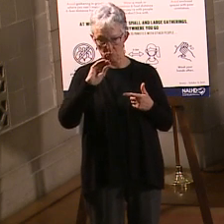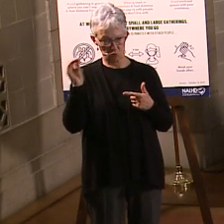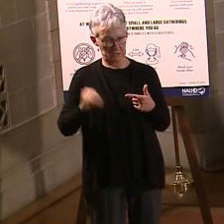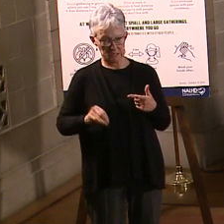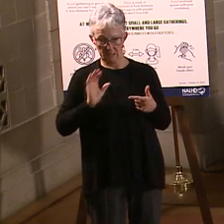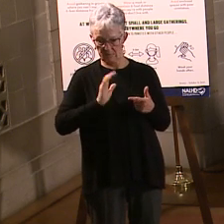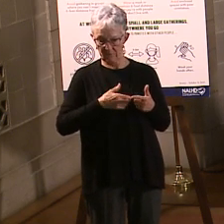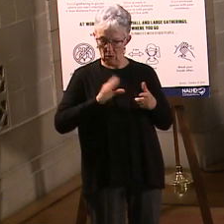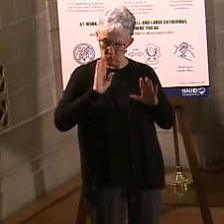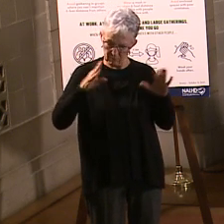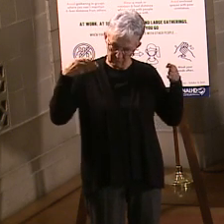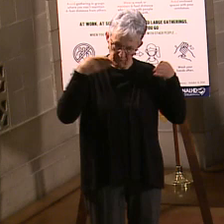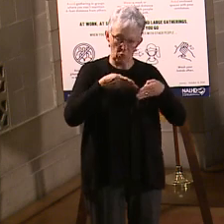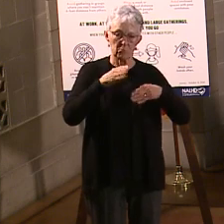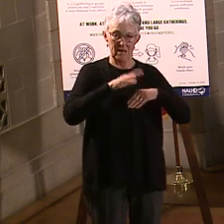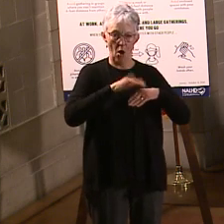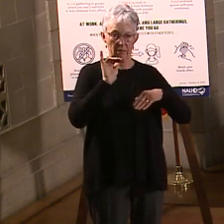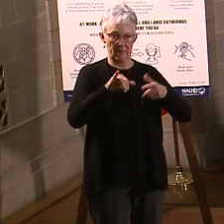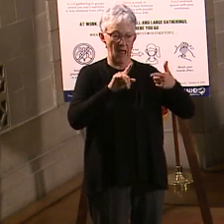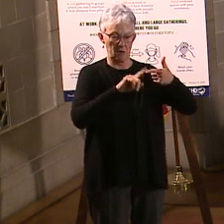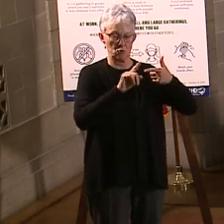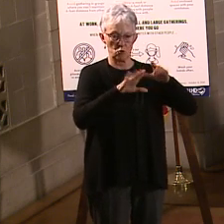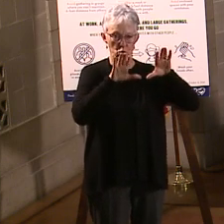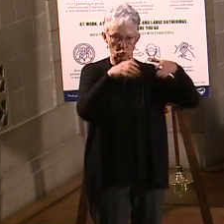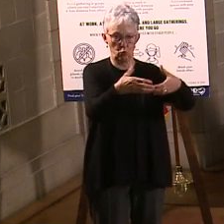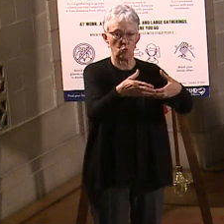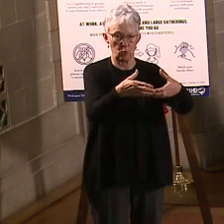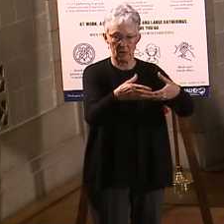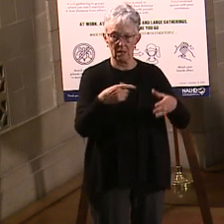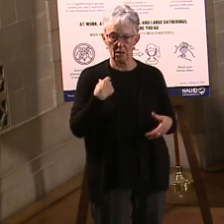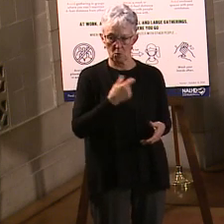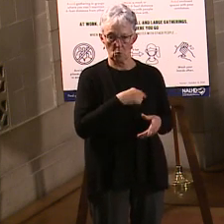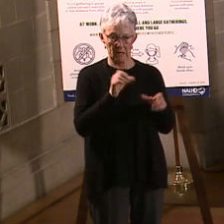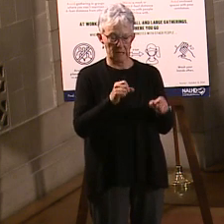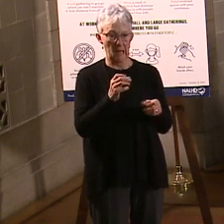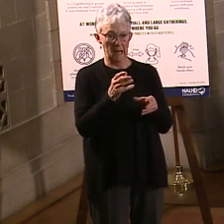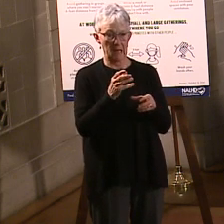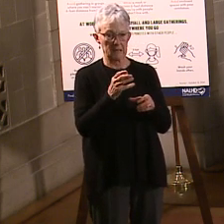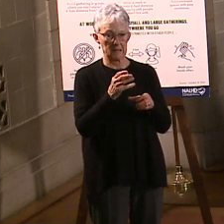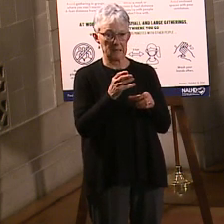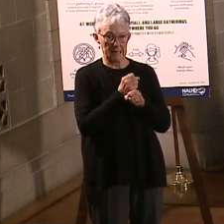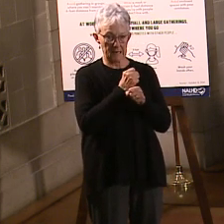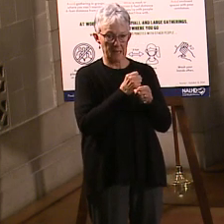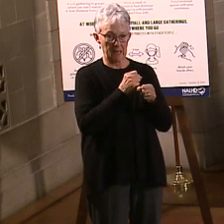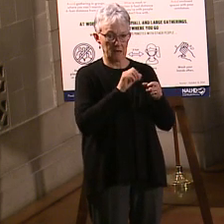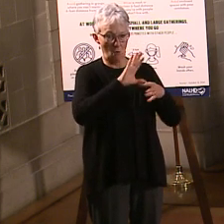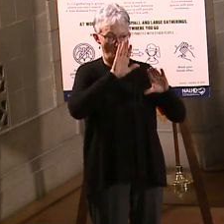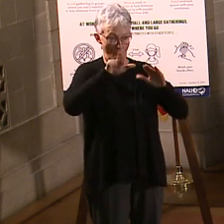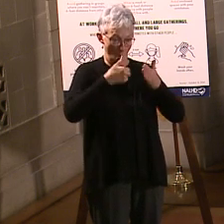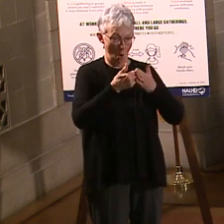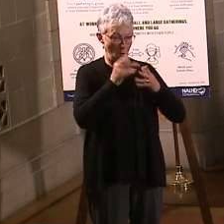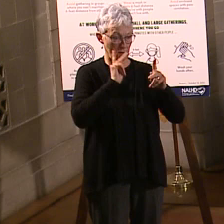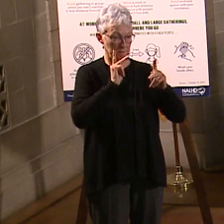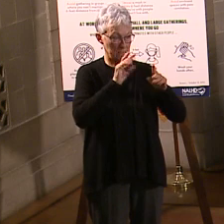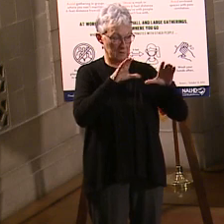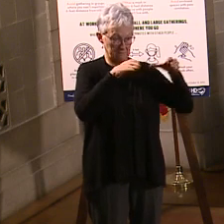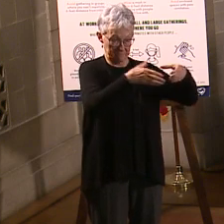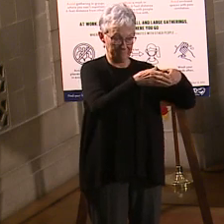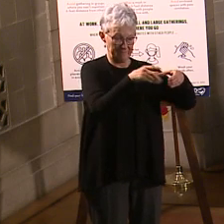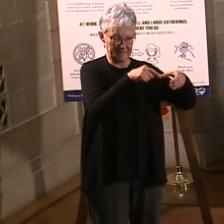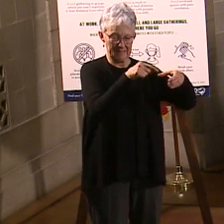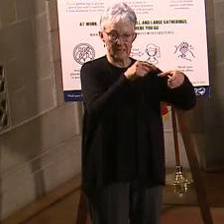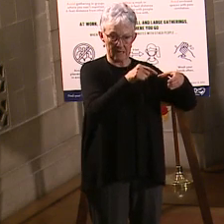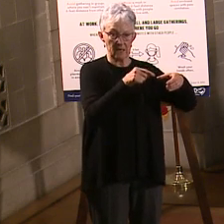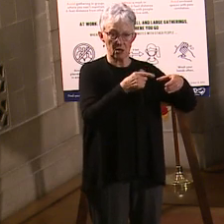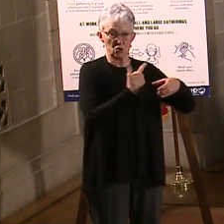in our local health department. So hopefully that will help us get through that phase faster, but we're not going to be changing the plan itself. We're still going to be focused on those folks who are most at